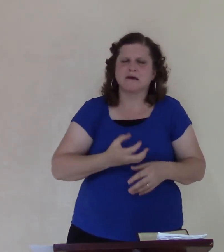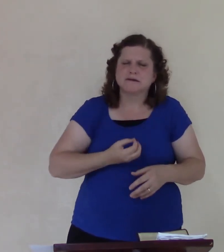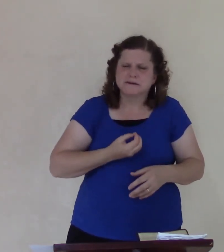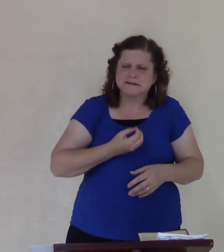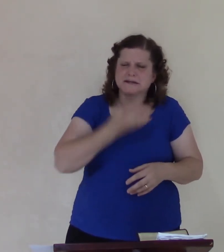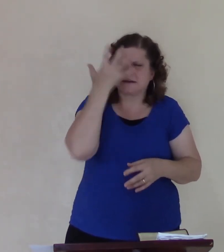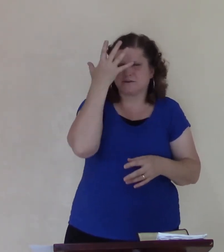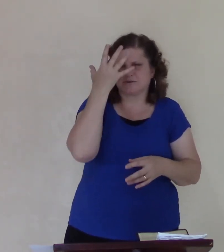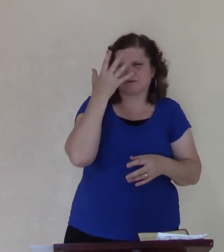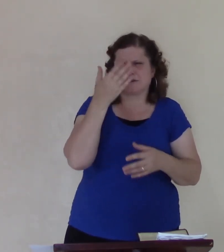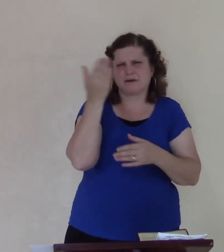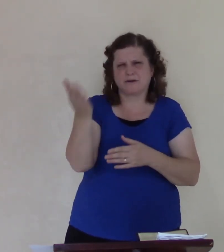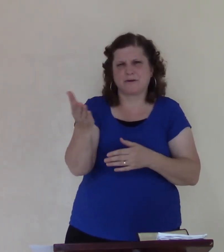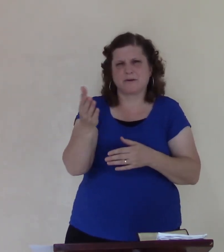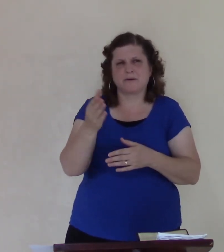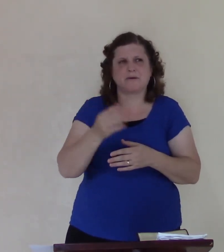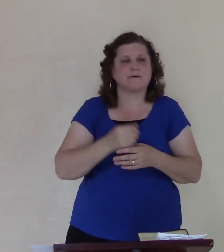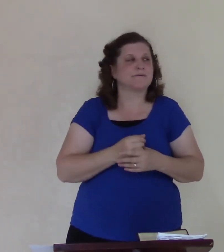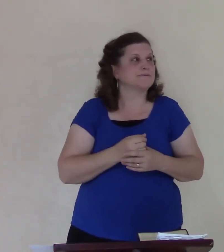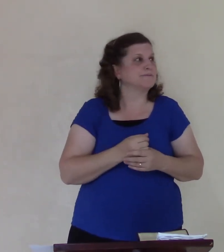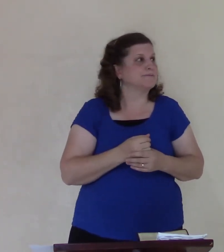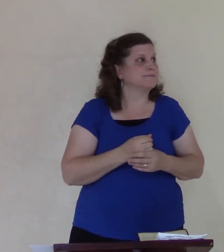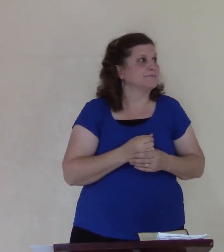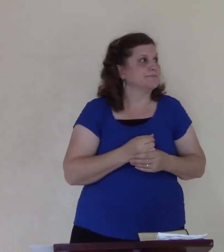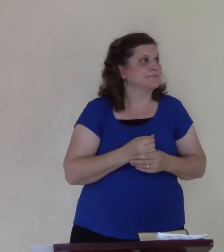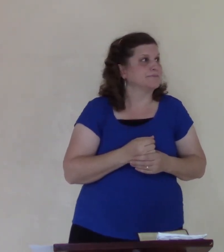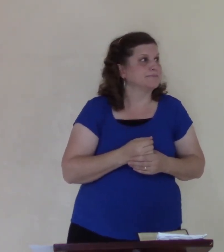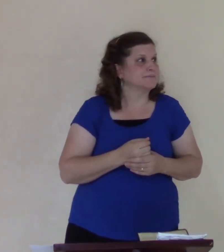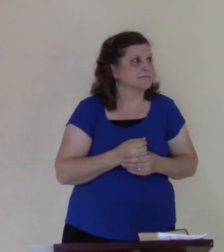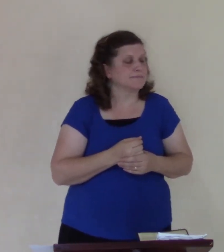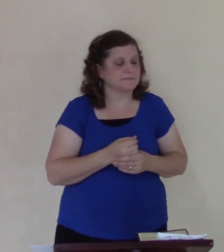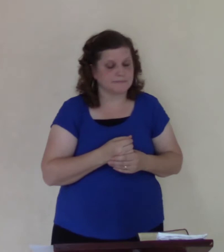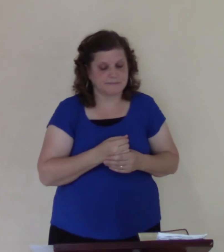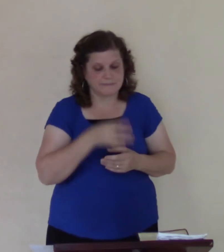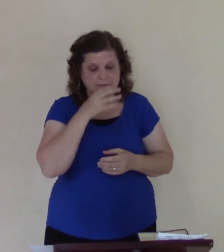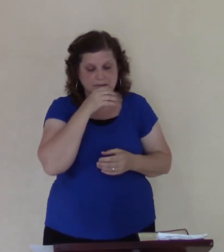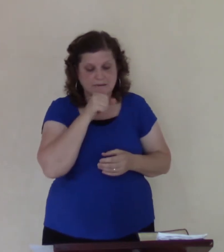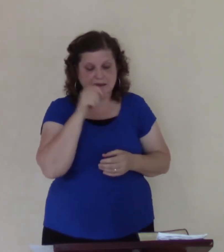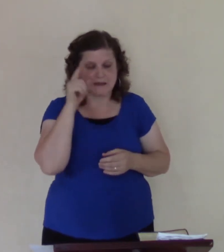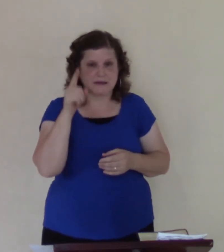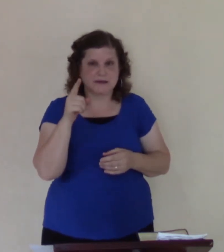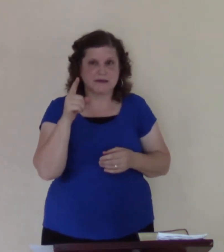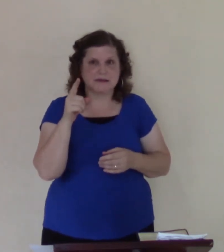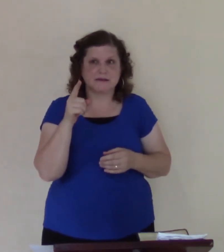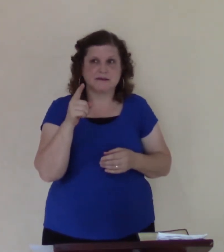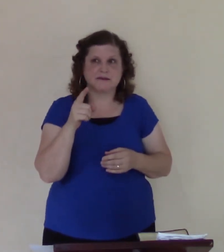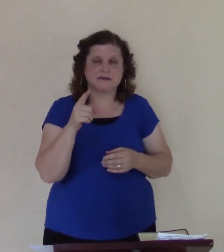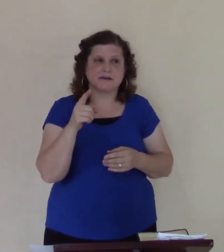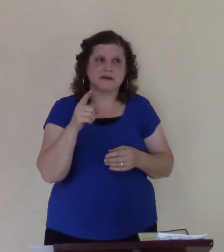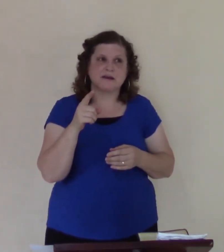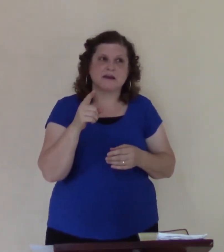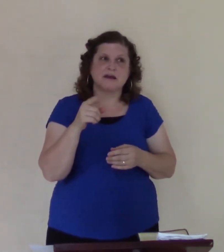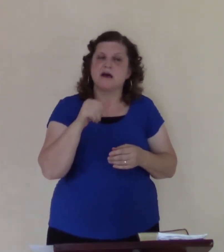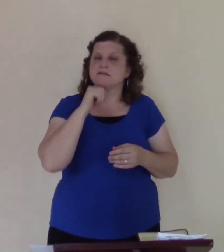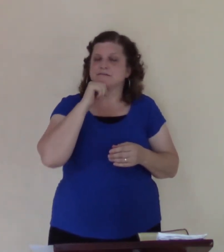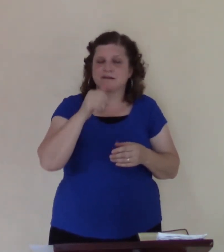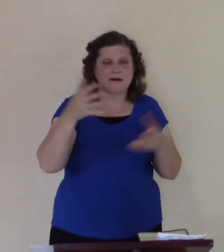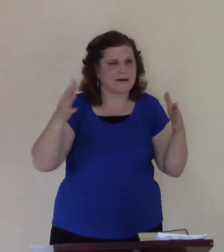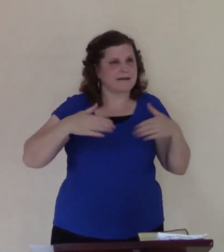then, that is not me. He seems to be more miserable now, than he was from the belly of the way. And in the